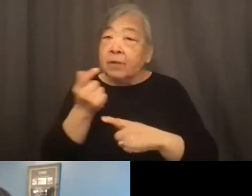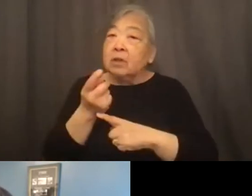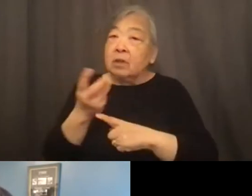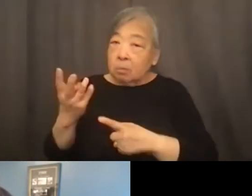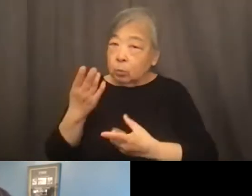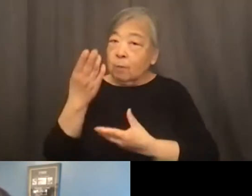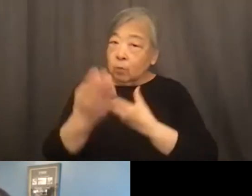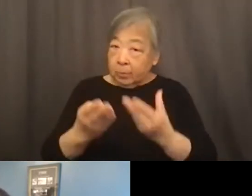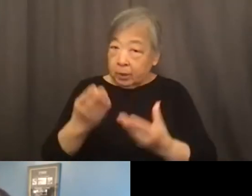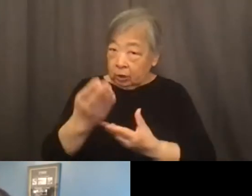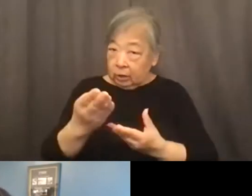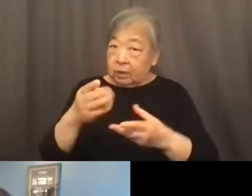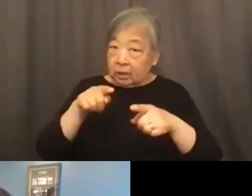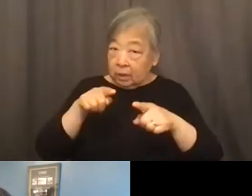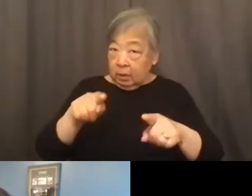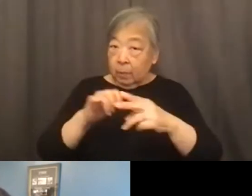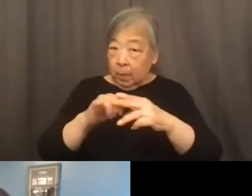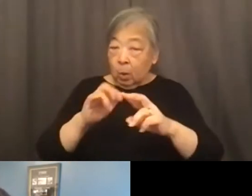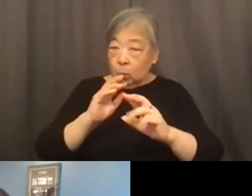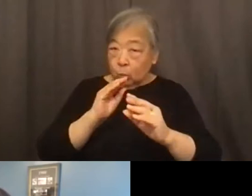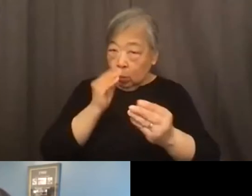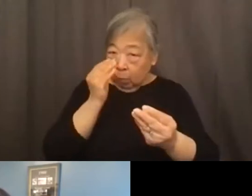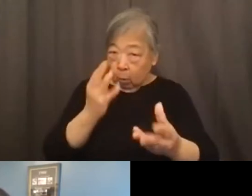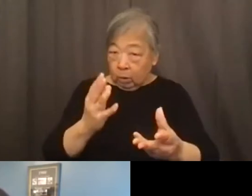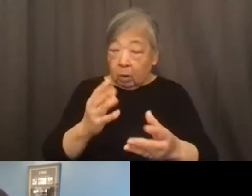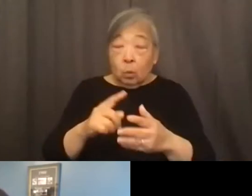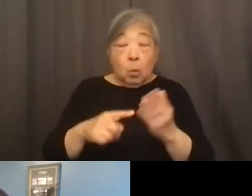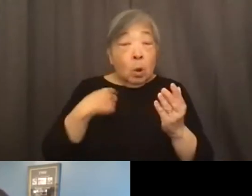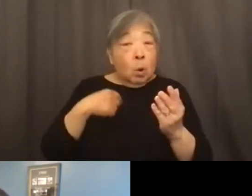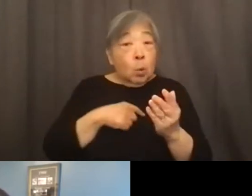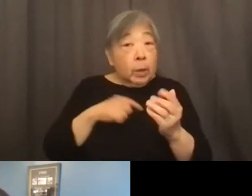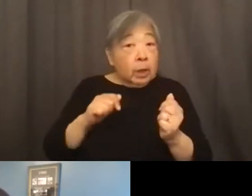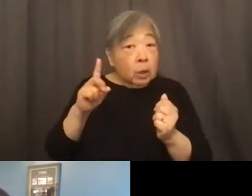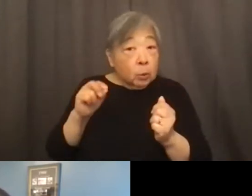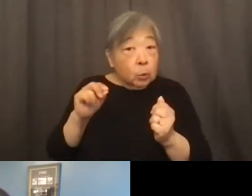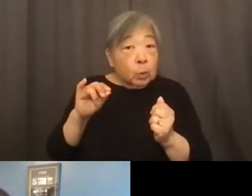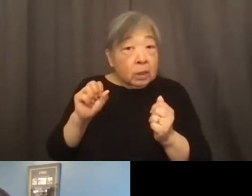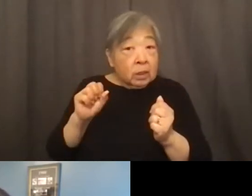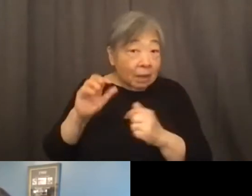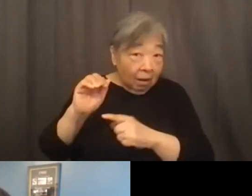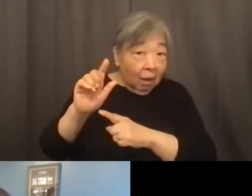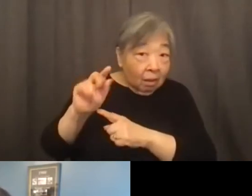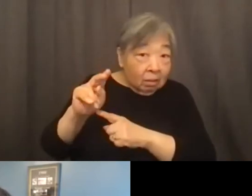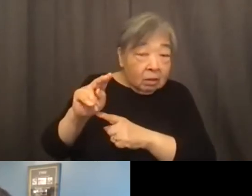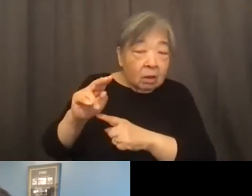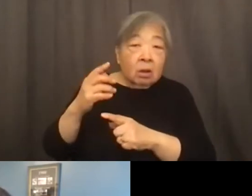of recommendations in that report and so what we can do is Alan we can